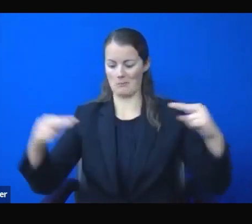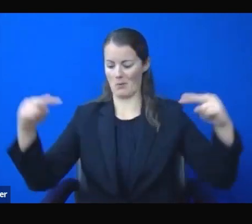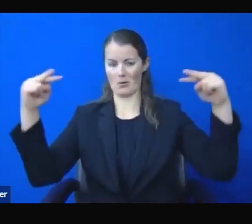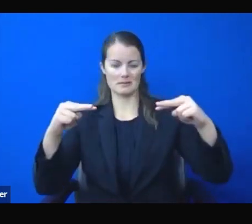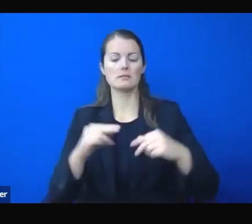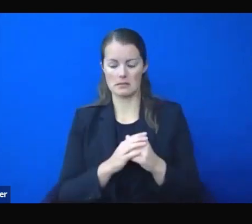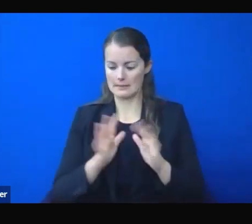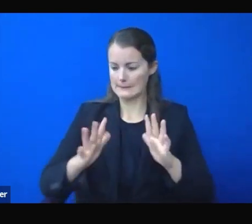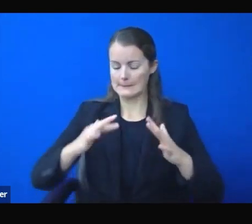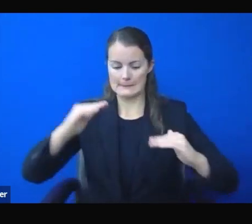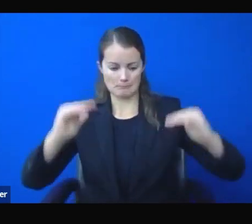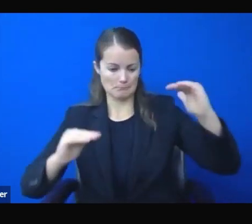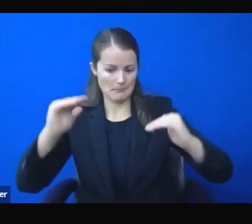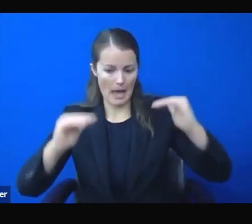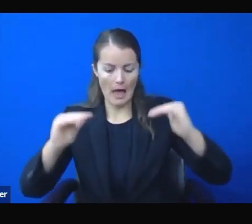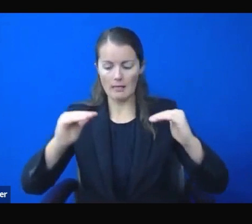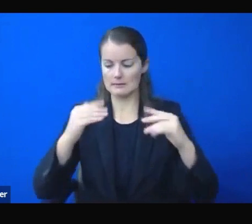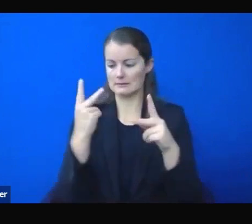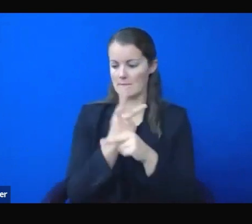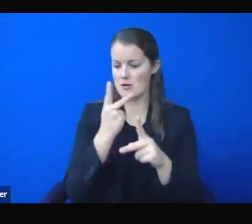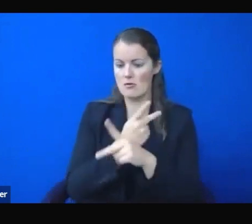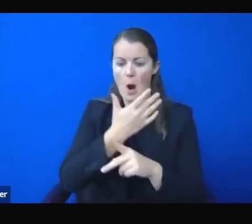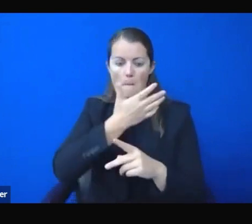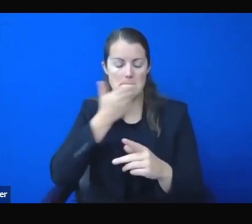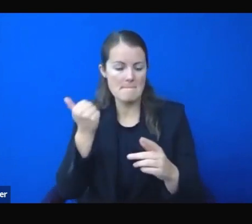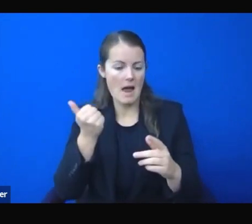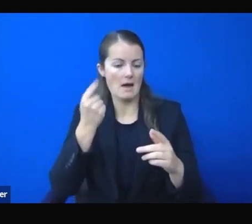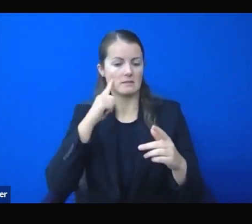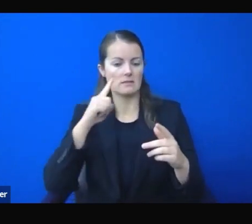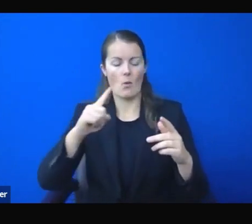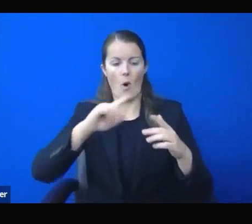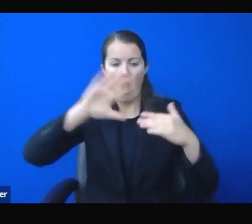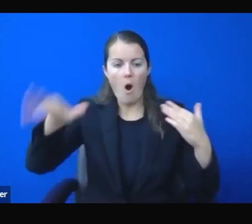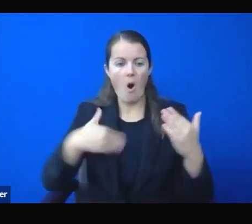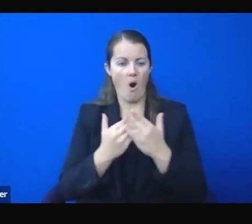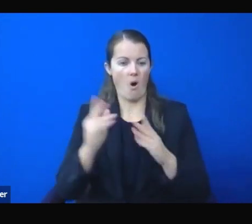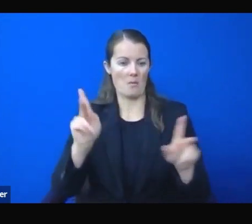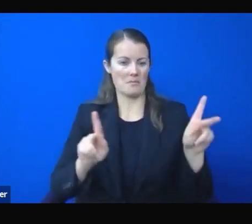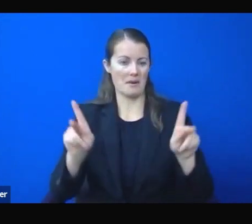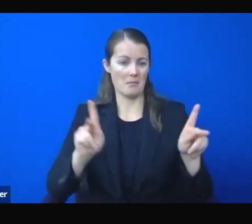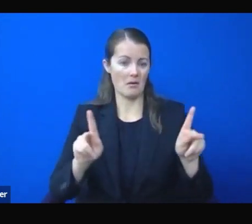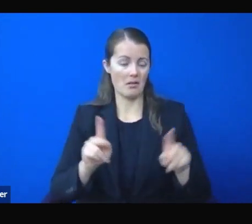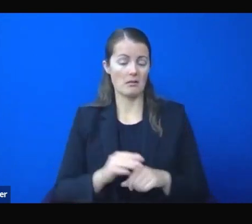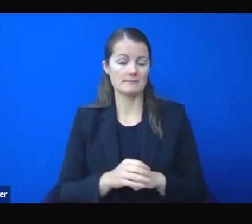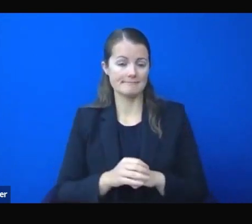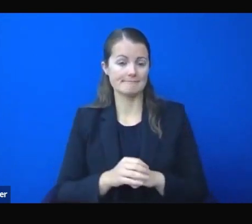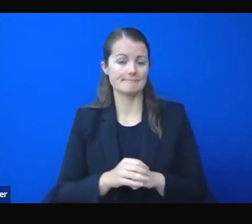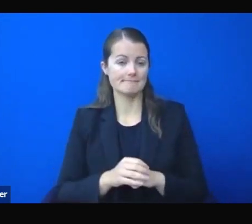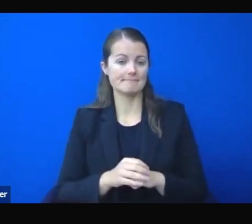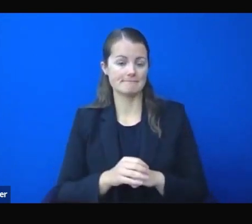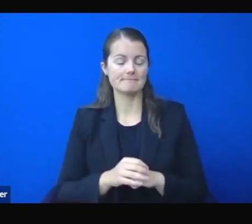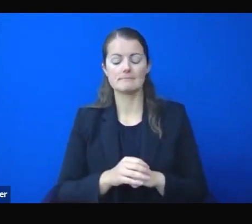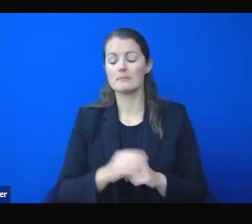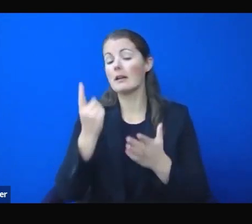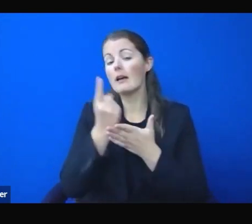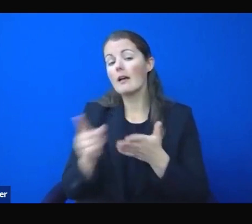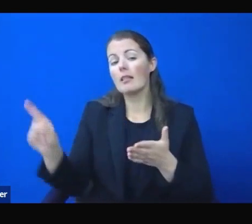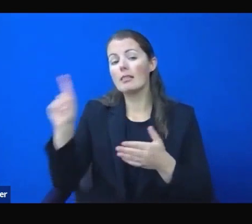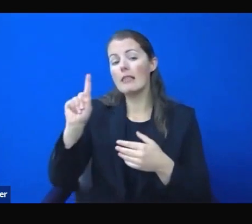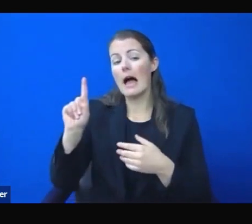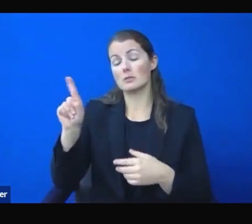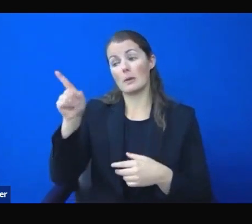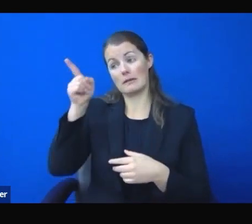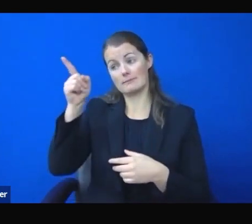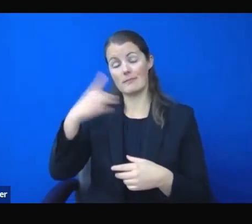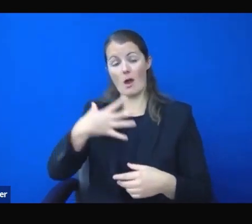most. I know that, and you all know that. But early last week, I received a report from the White House COVID Task Force,